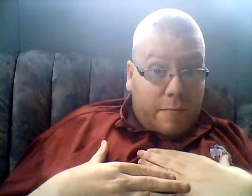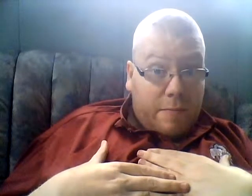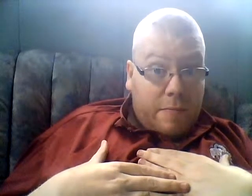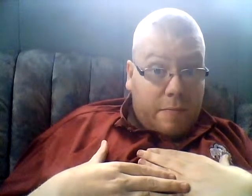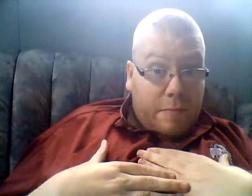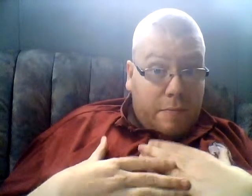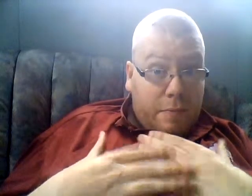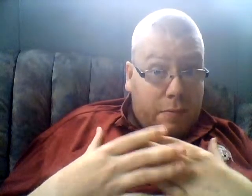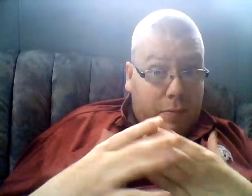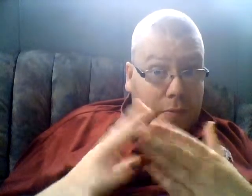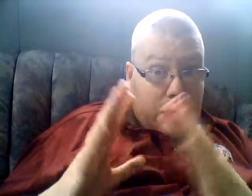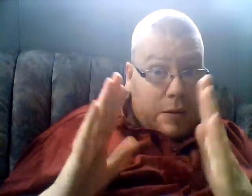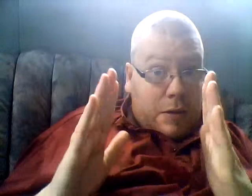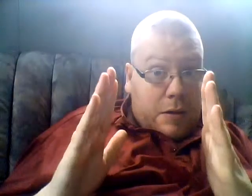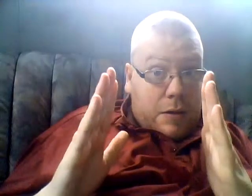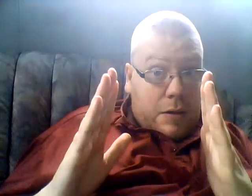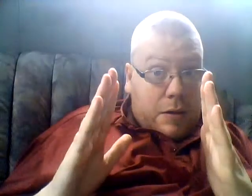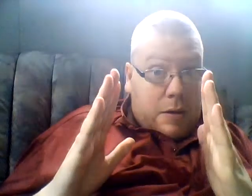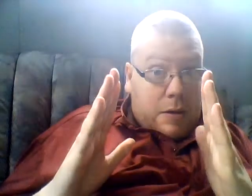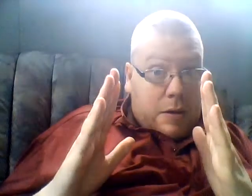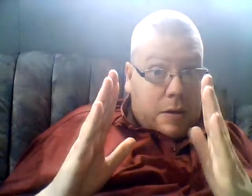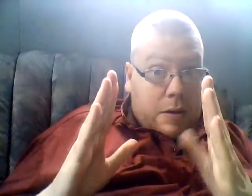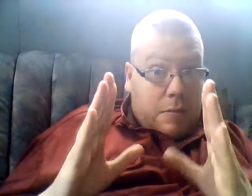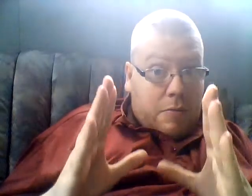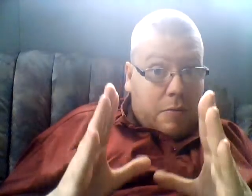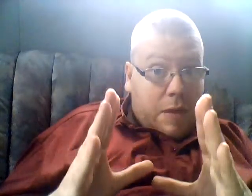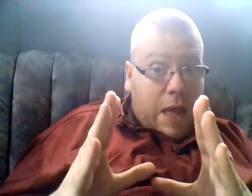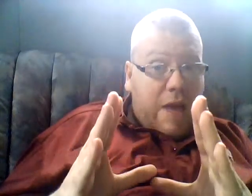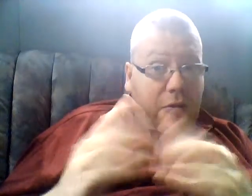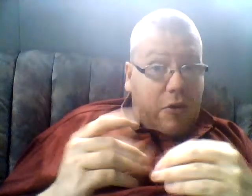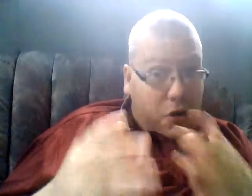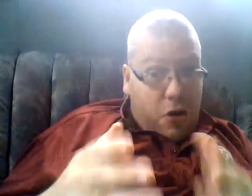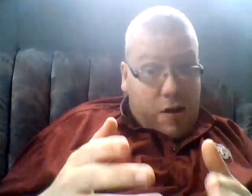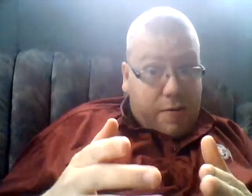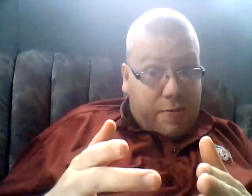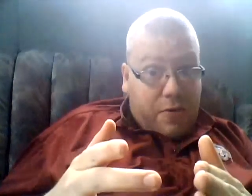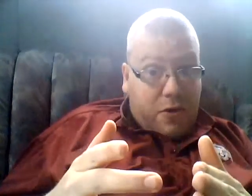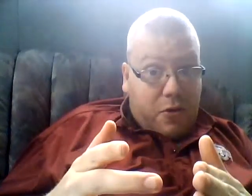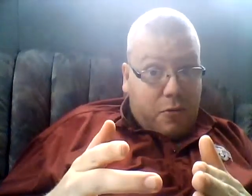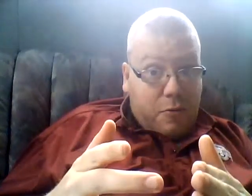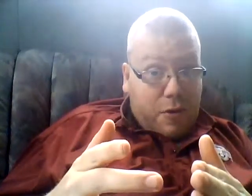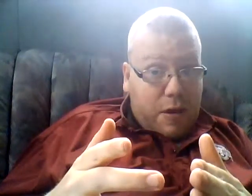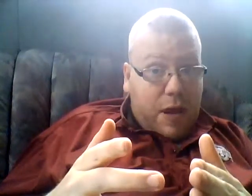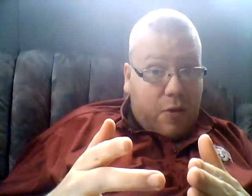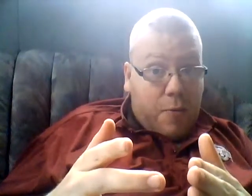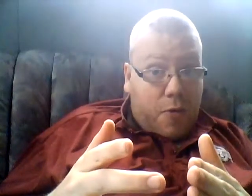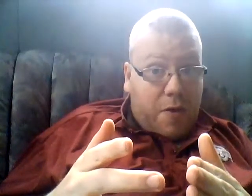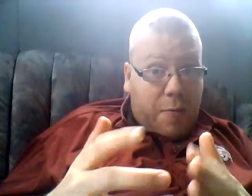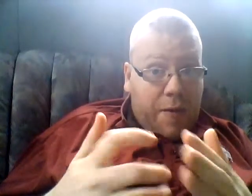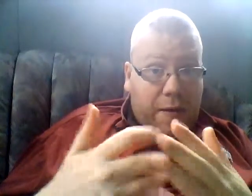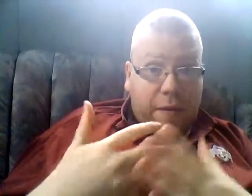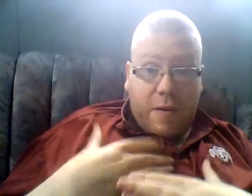have your photo as your profile pic because